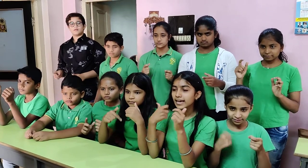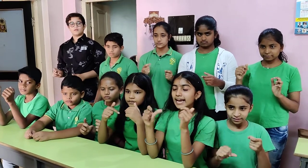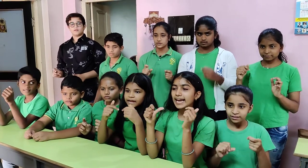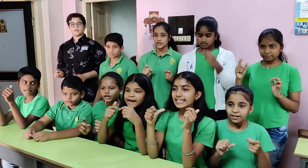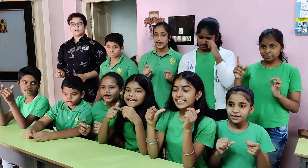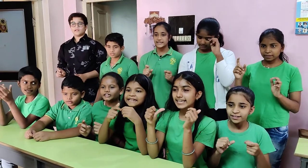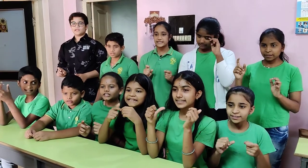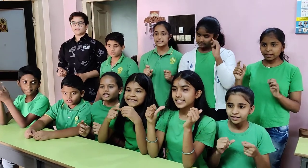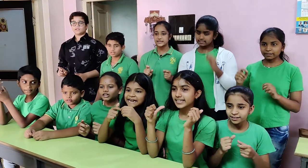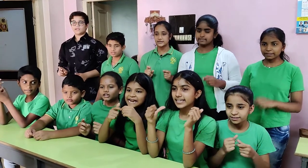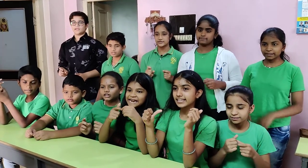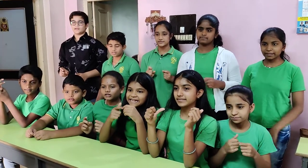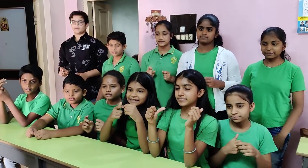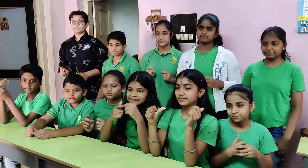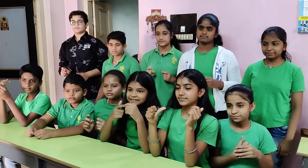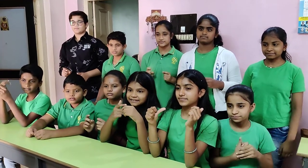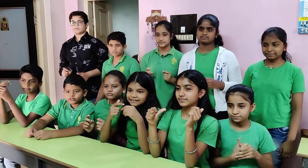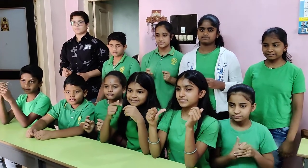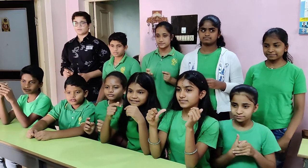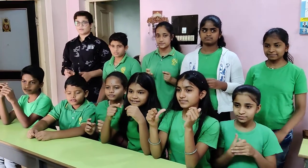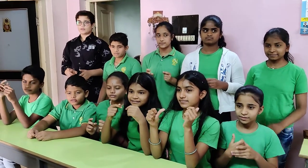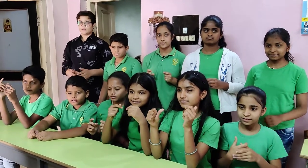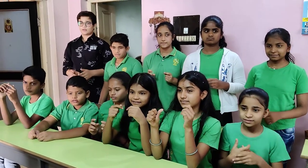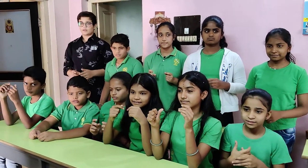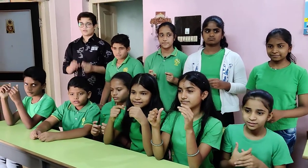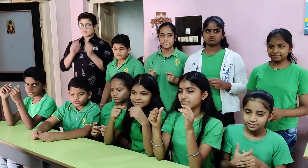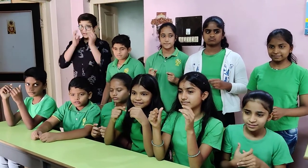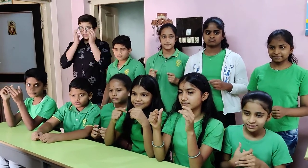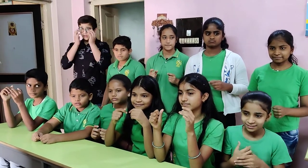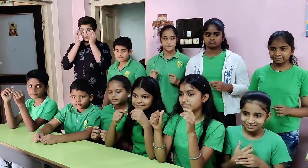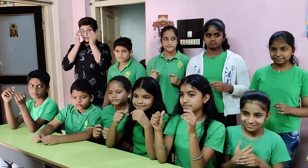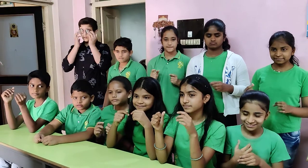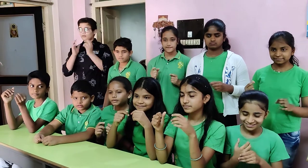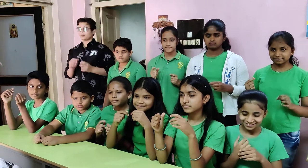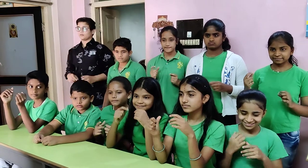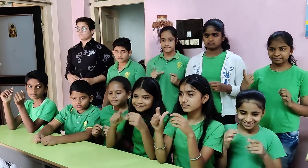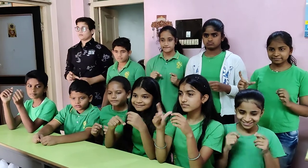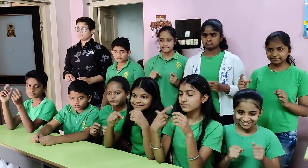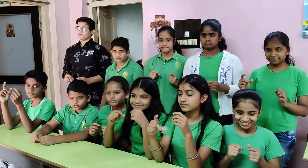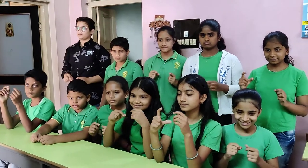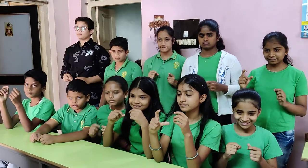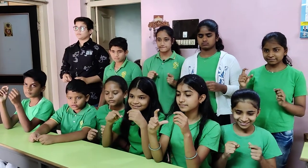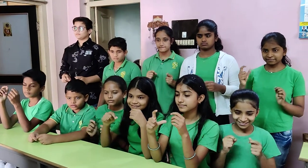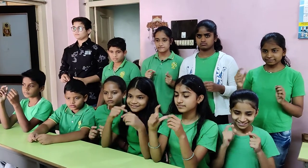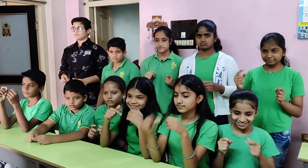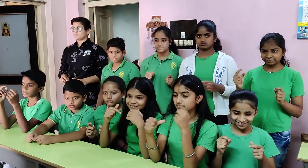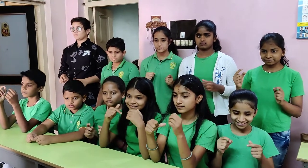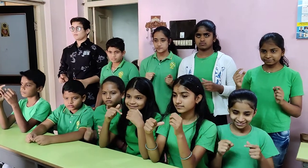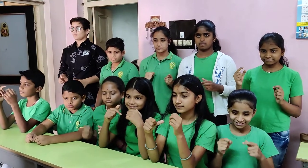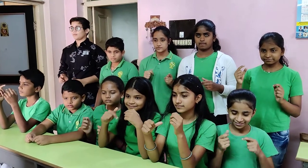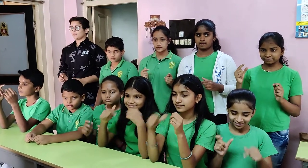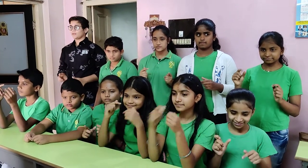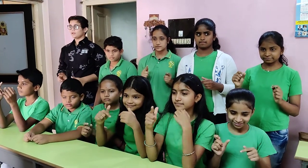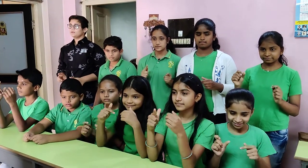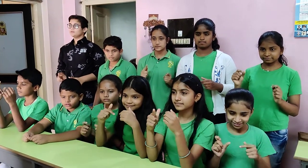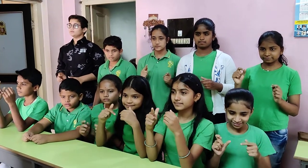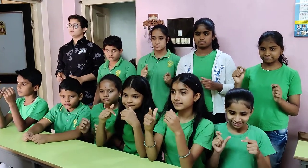that is 82. Very good. Correct answer. Next sum. 9, 8, 5, 7,